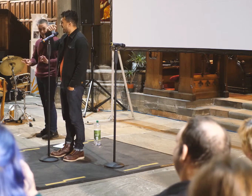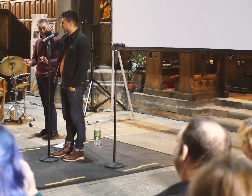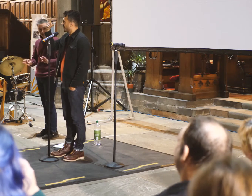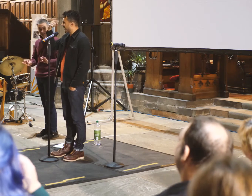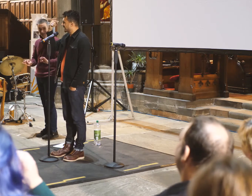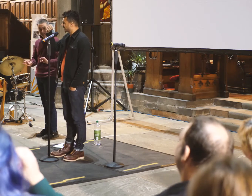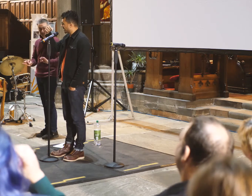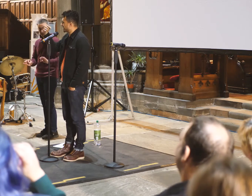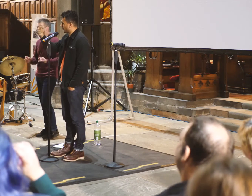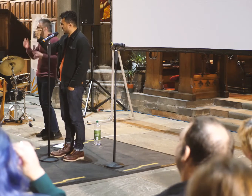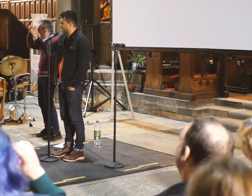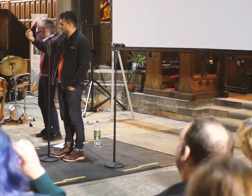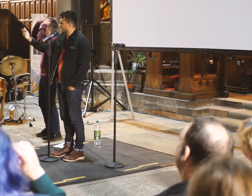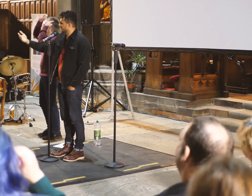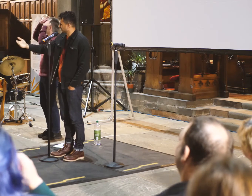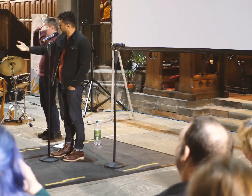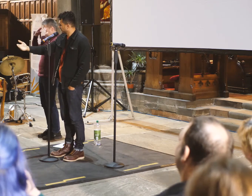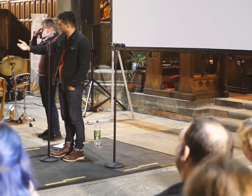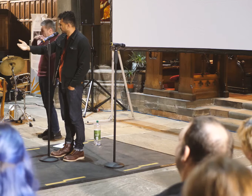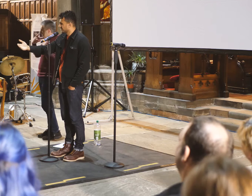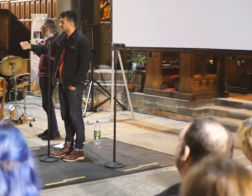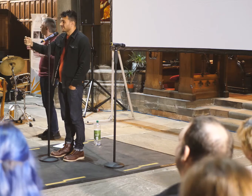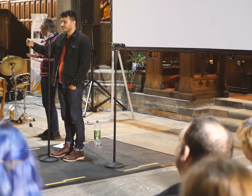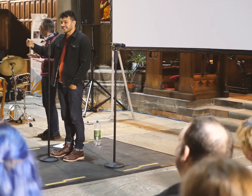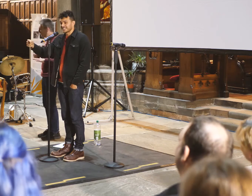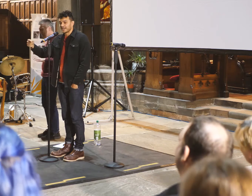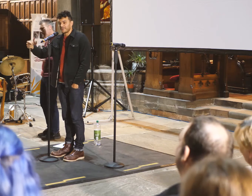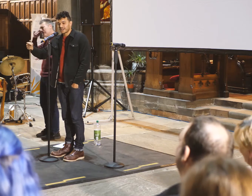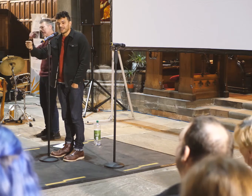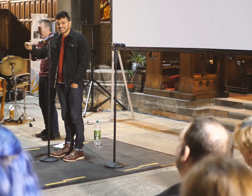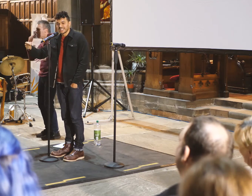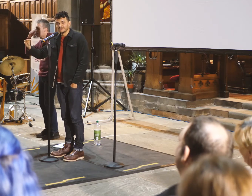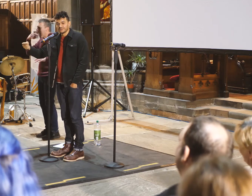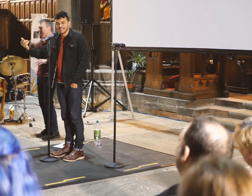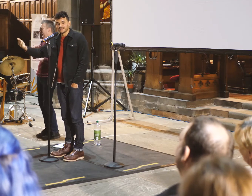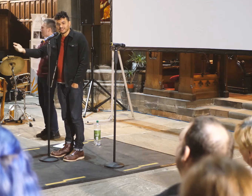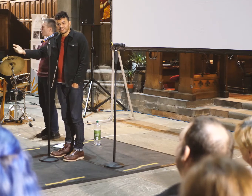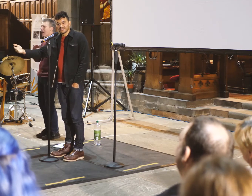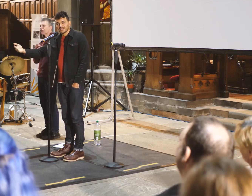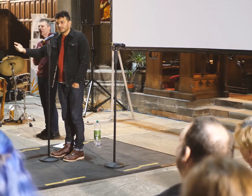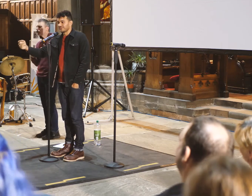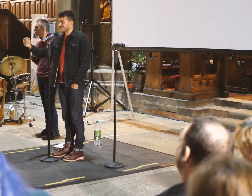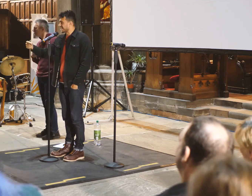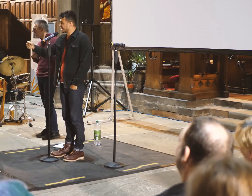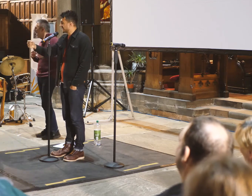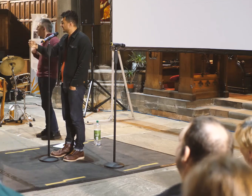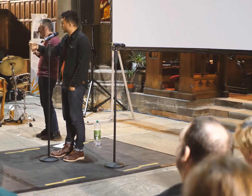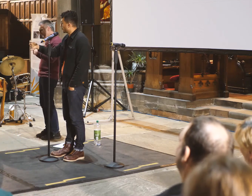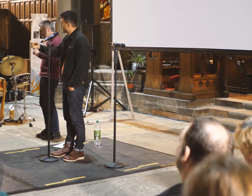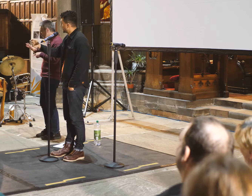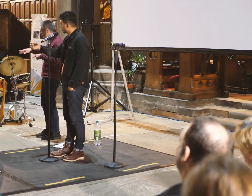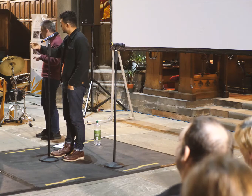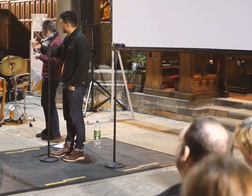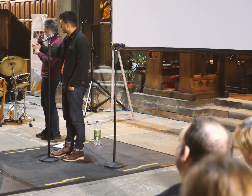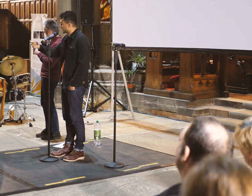Nose, Anglo, hair straight, no way I'm Jamaican. They think I say I'm black when I say I'm Jamaican. But the English kids at